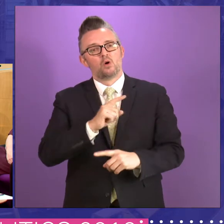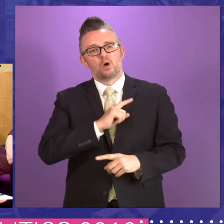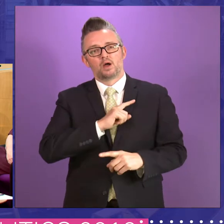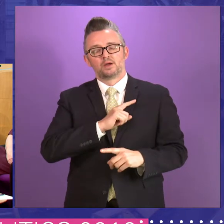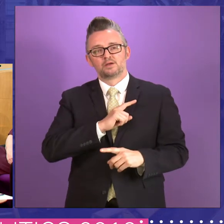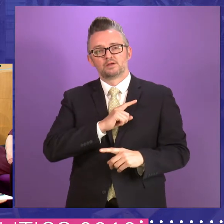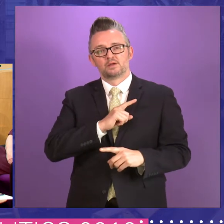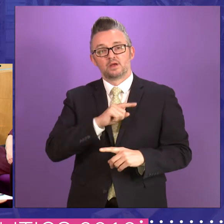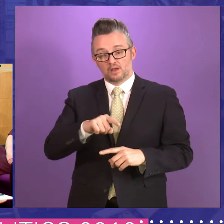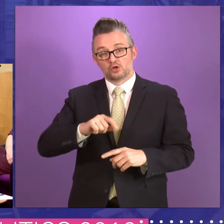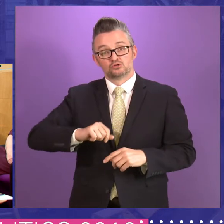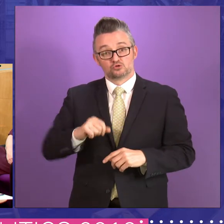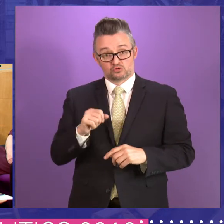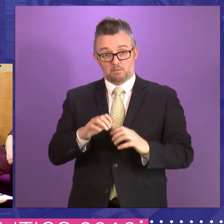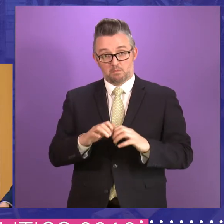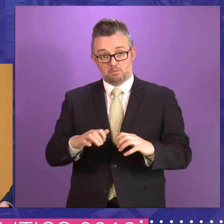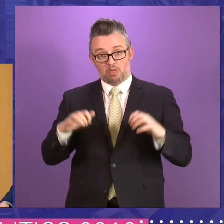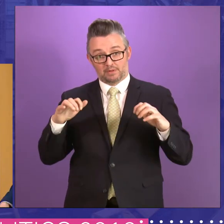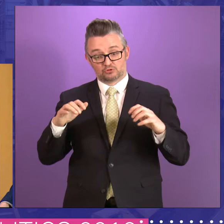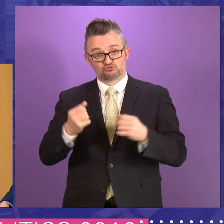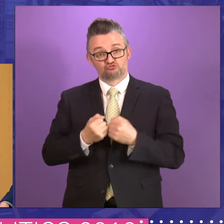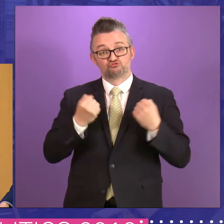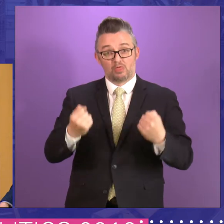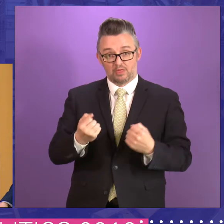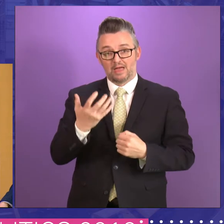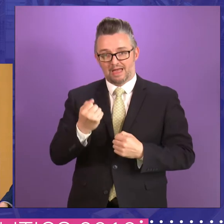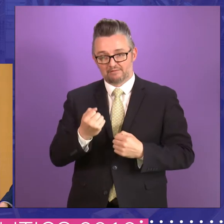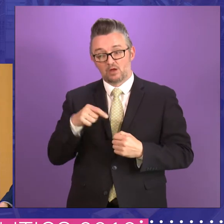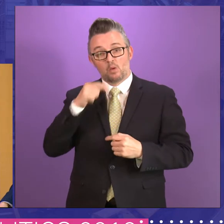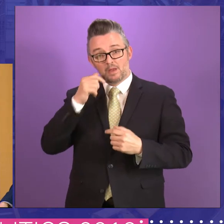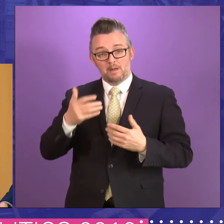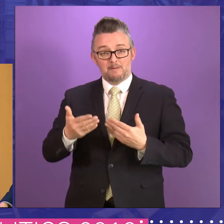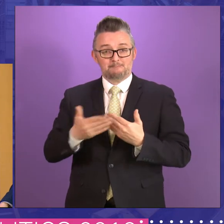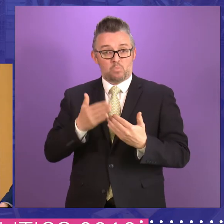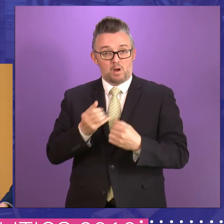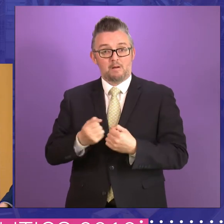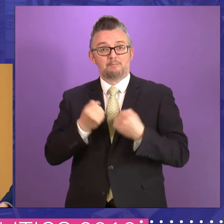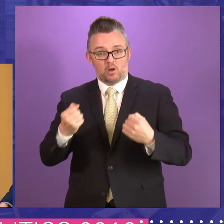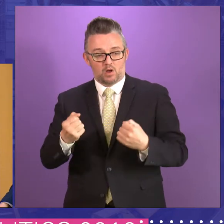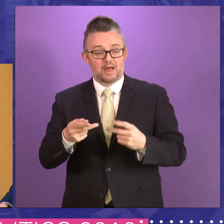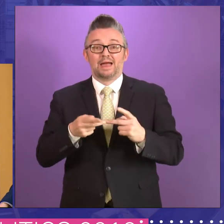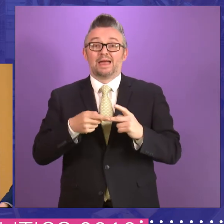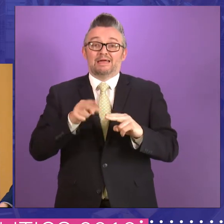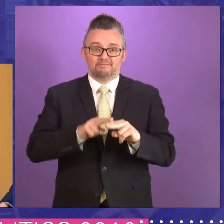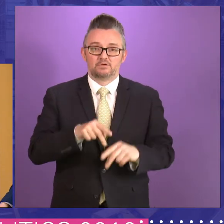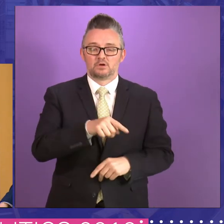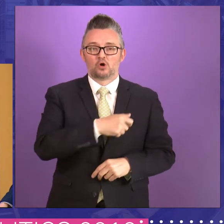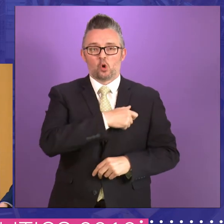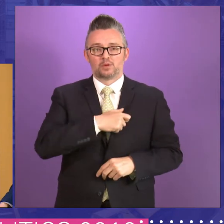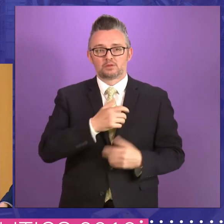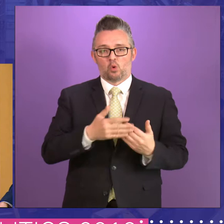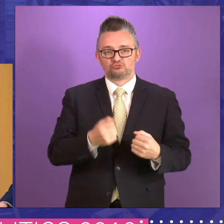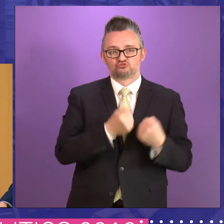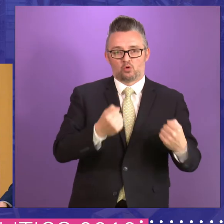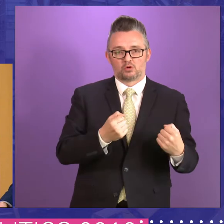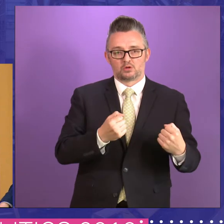that the strength of the Parliament would actually be enhanced and reflected by stronger committees. I do